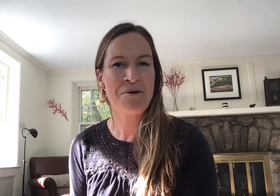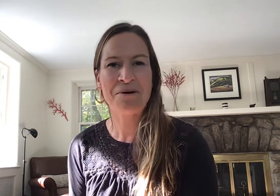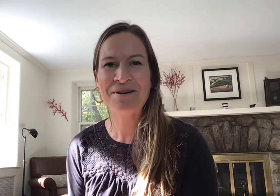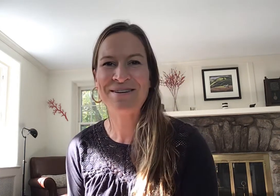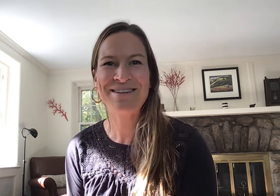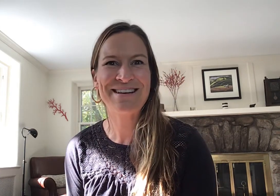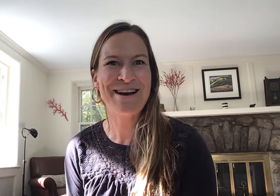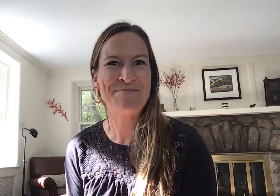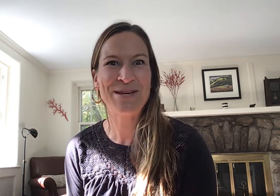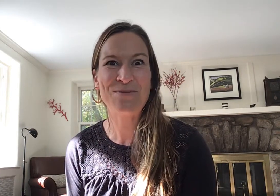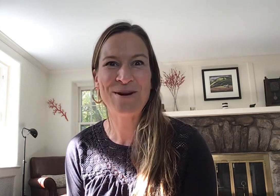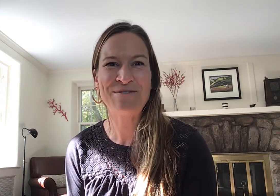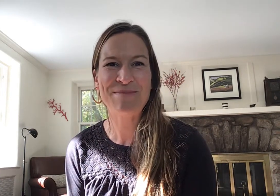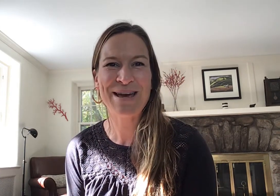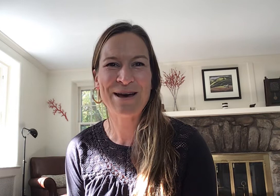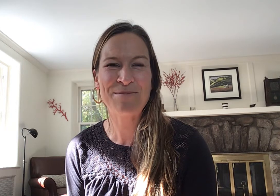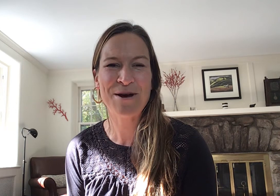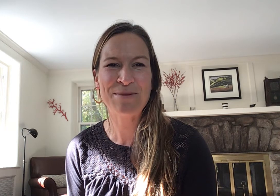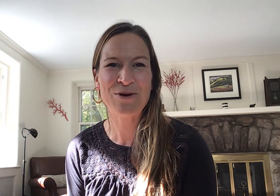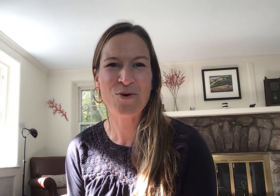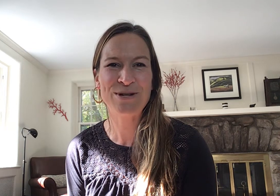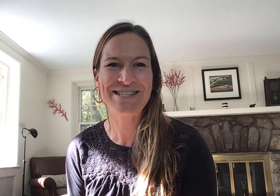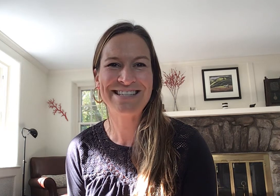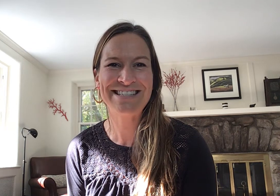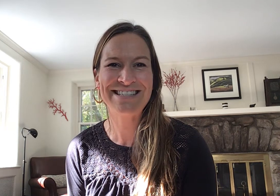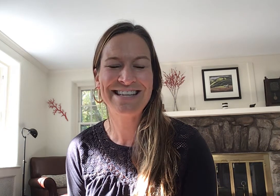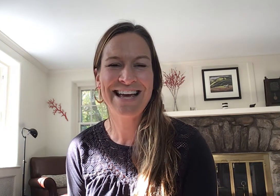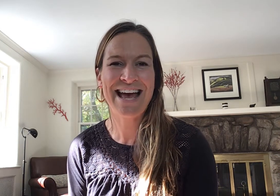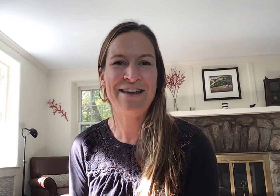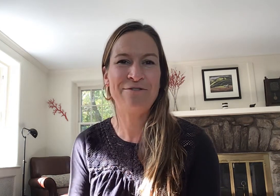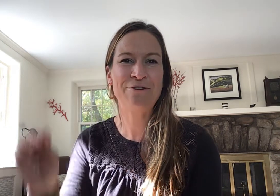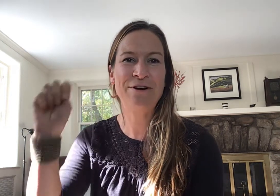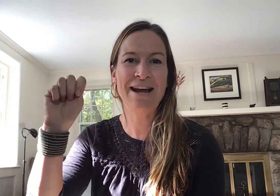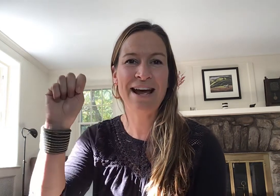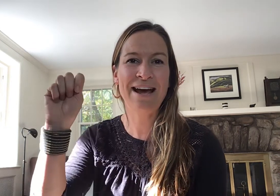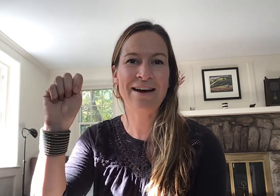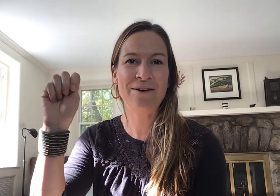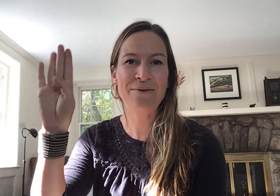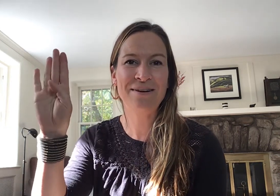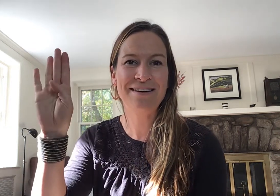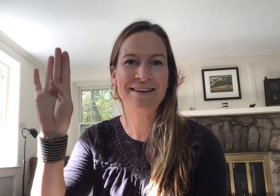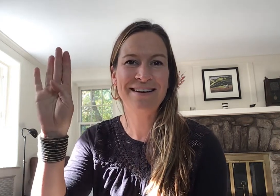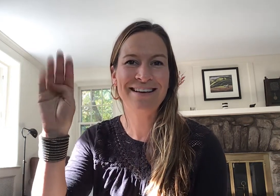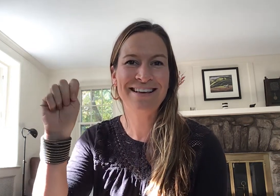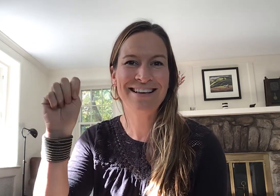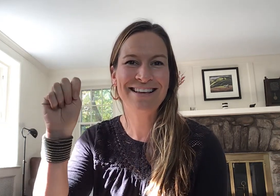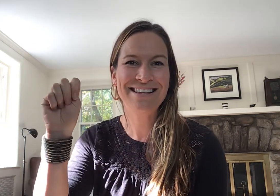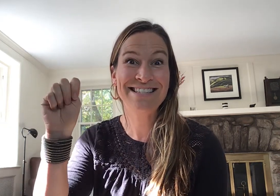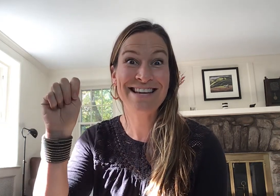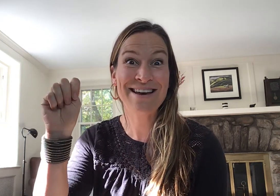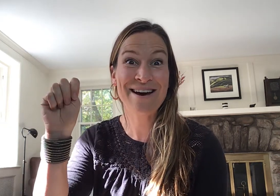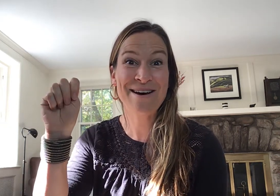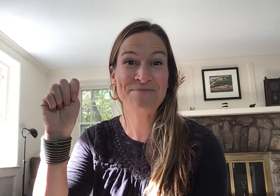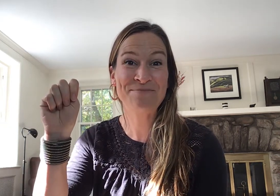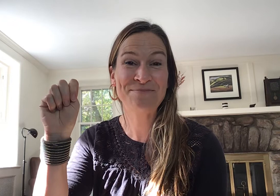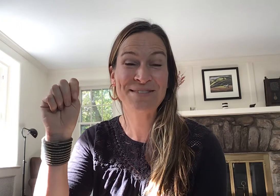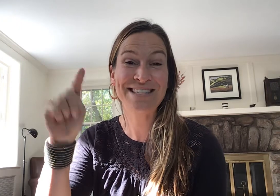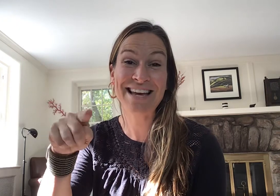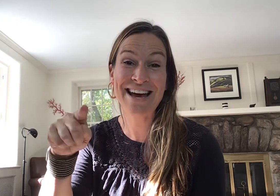in one of my upcoming courses and for now stay calm stay